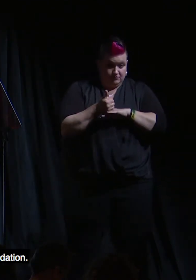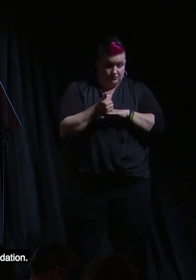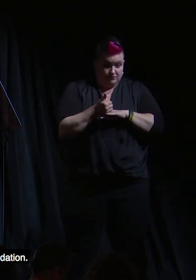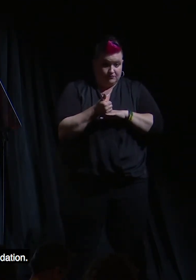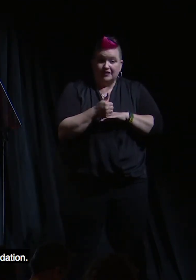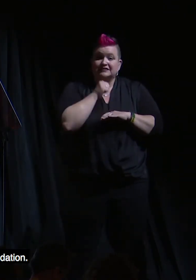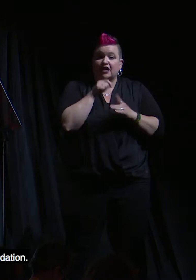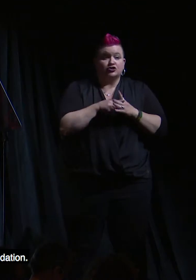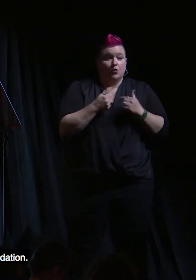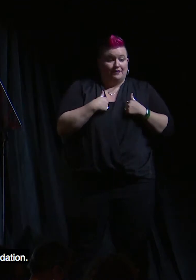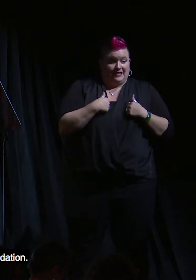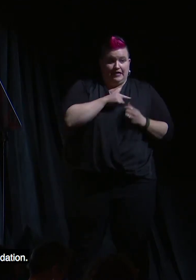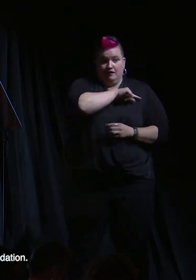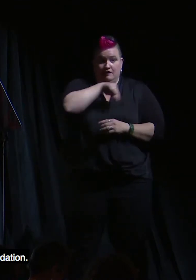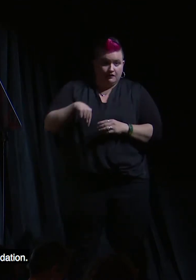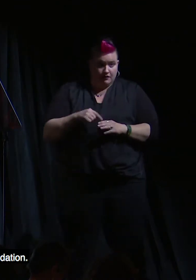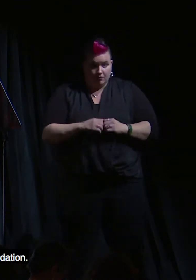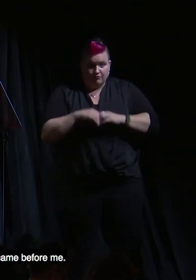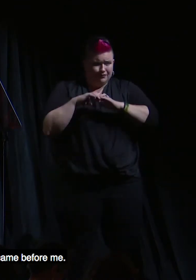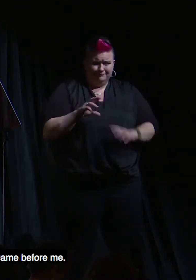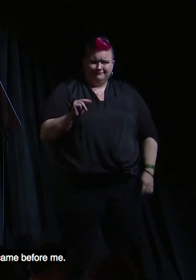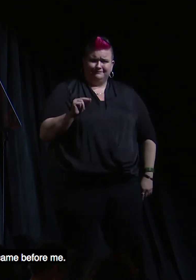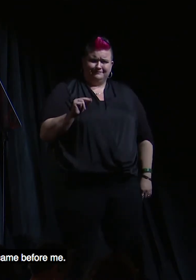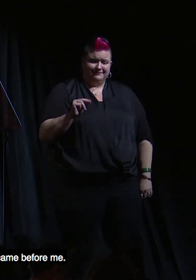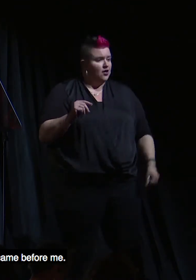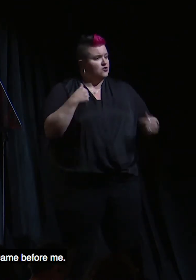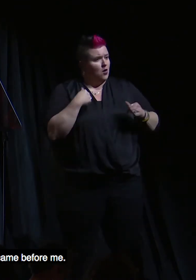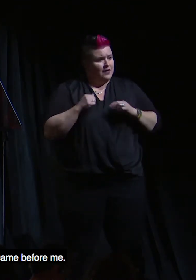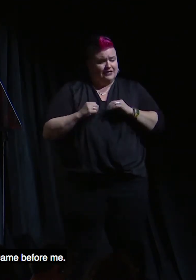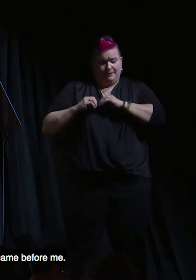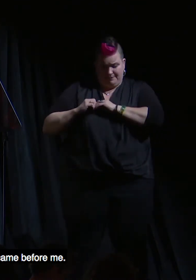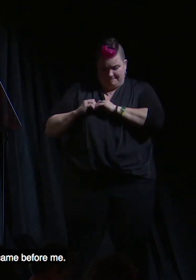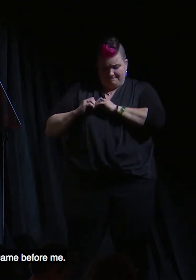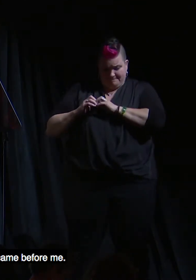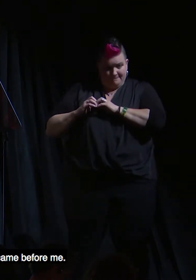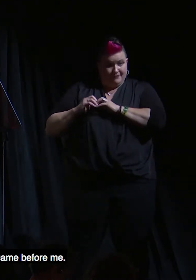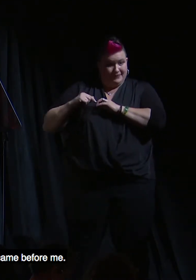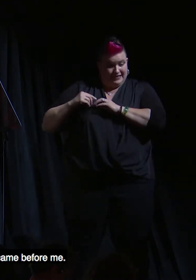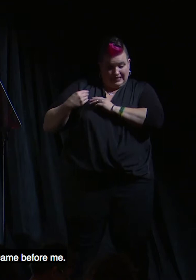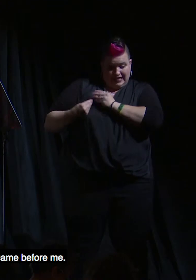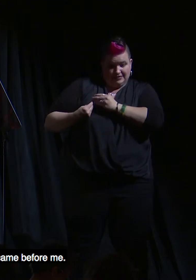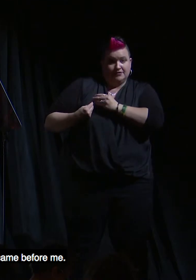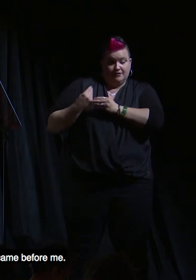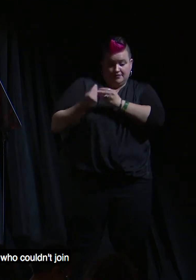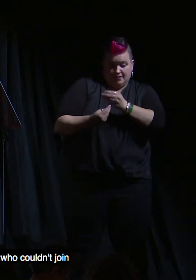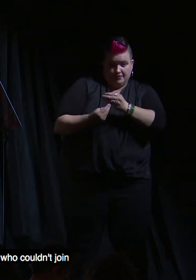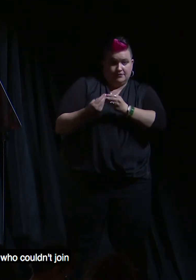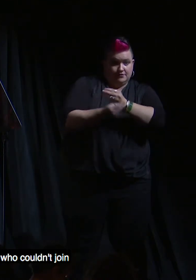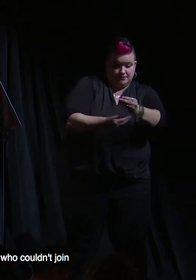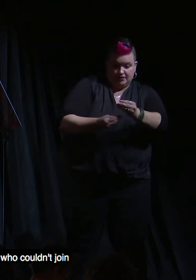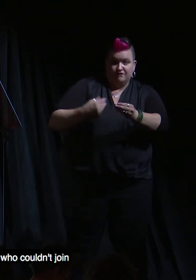with me coming to the Ms. Foundation. It is building on the legacy of those who came before me.